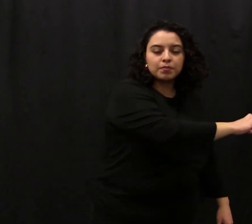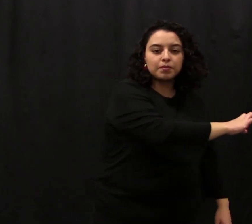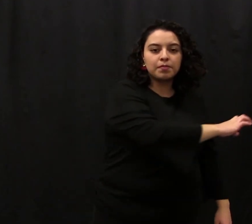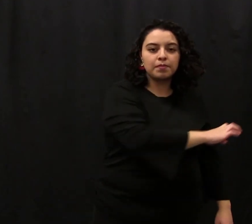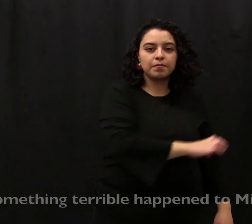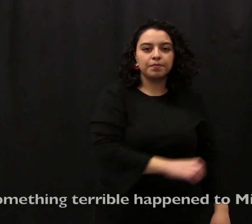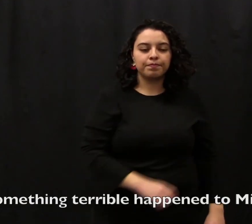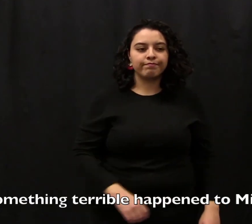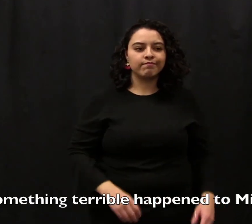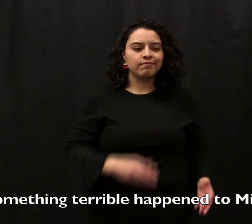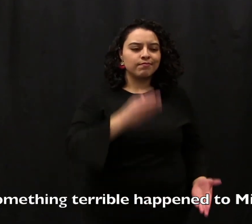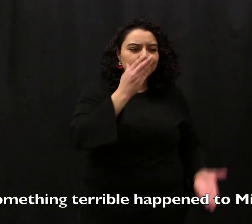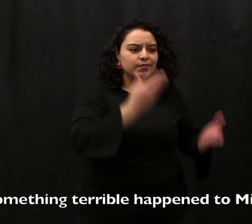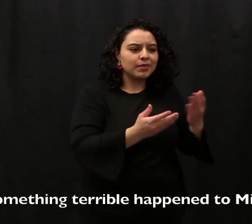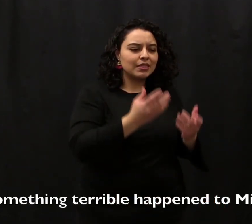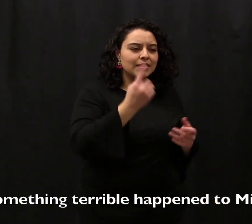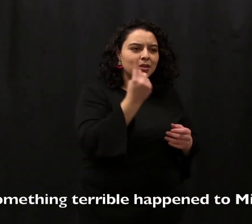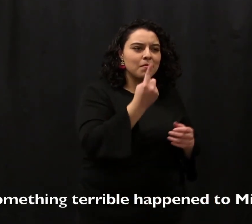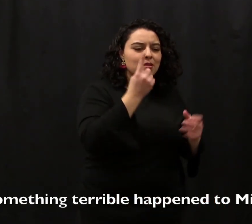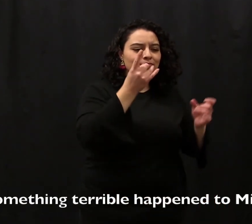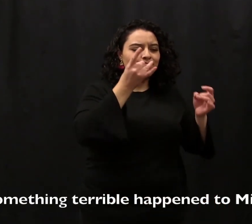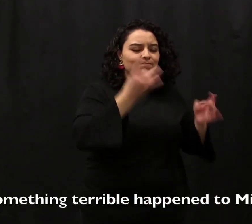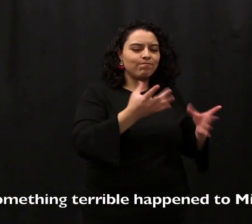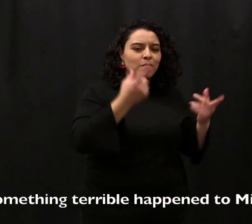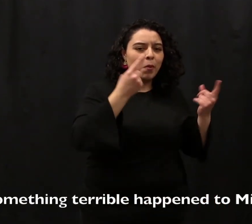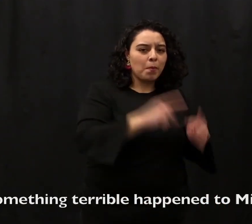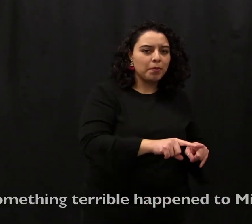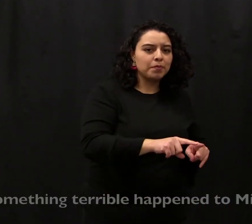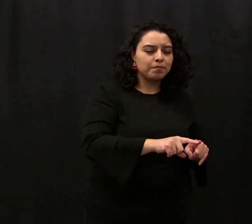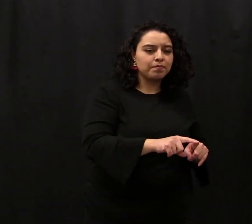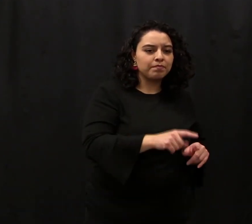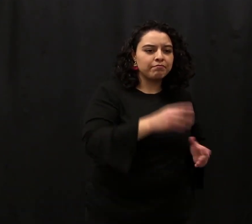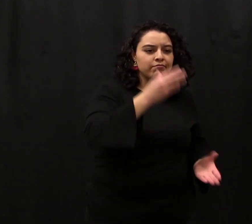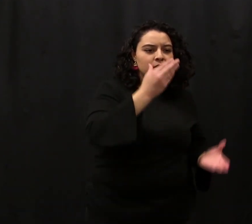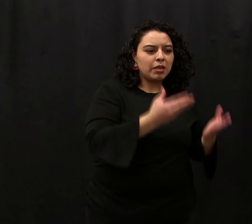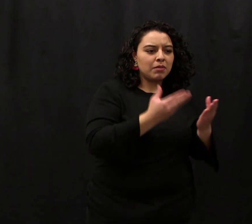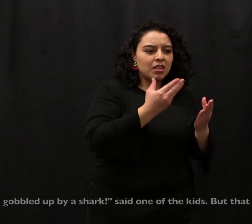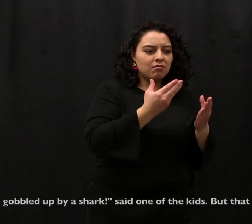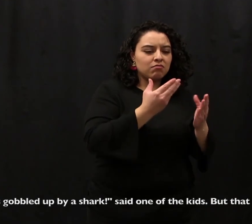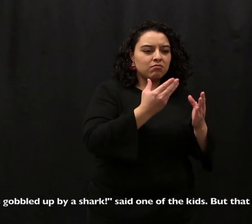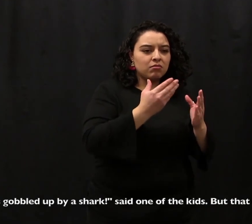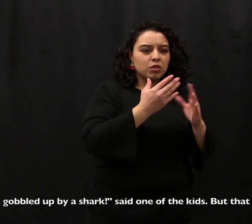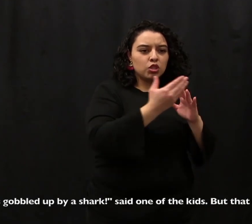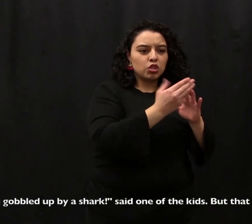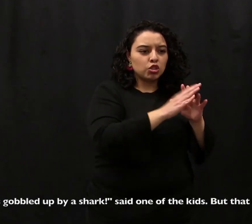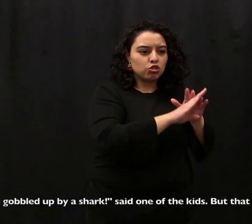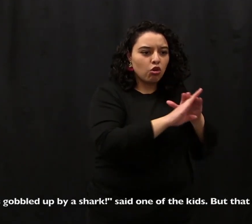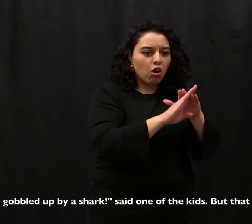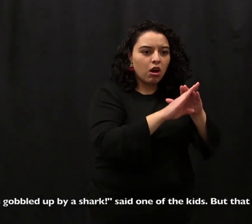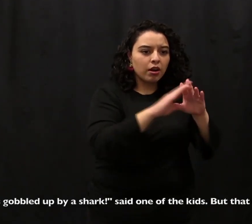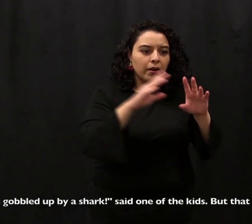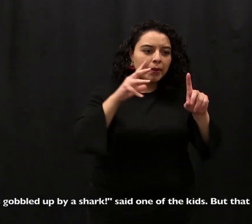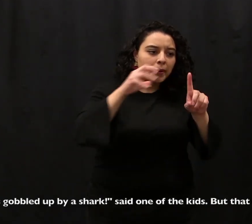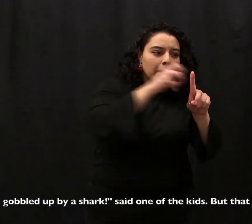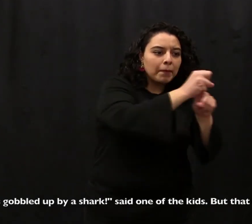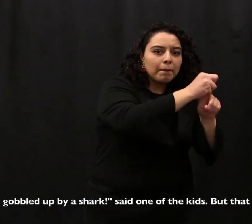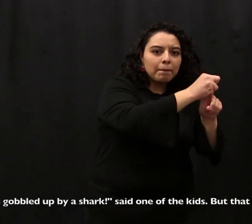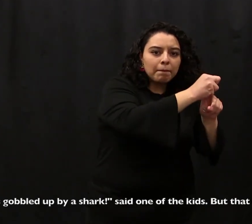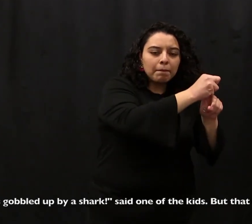Maybe something terrible happened to Miss Nelson. Maybe she was gobbled up by a shark, said